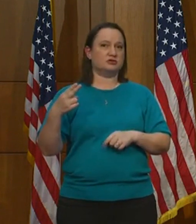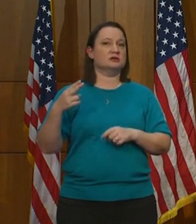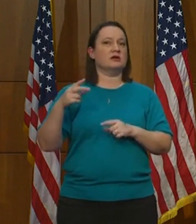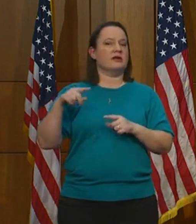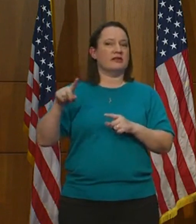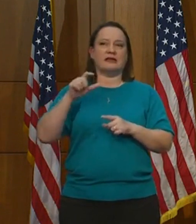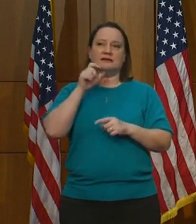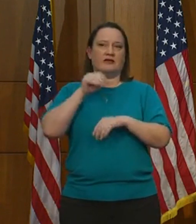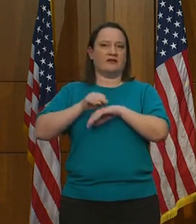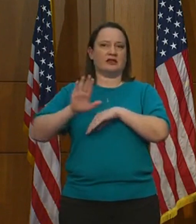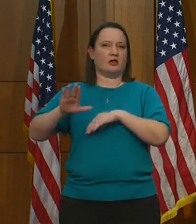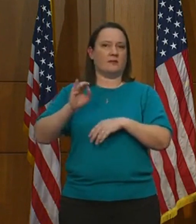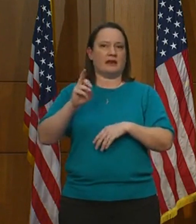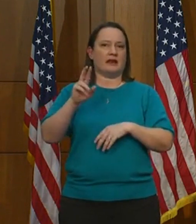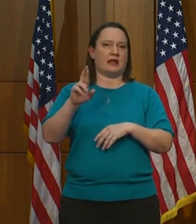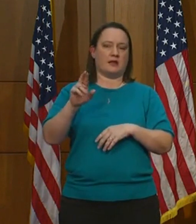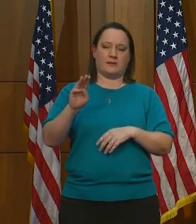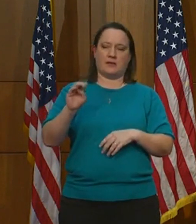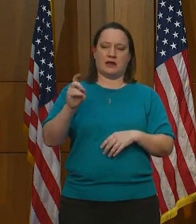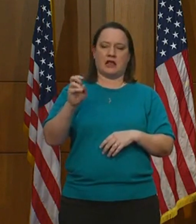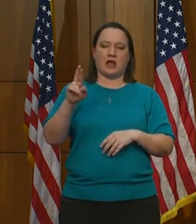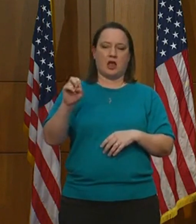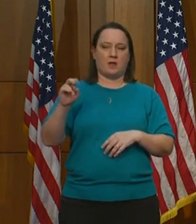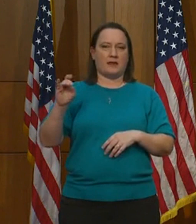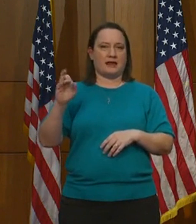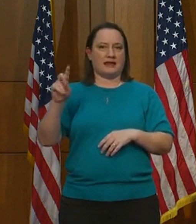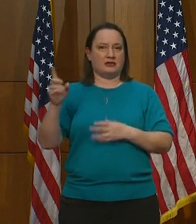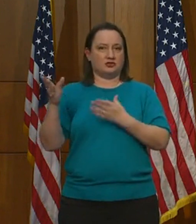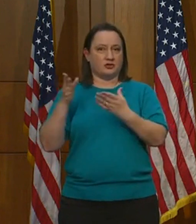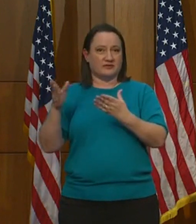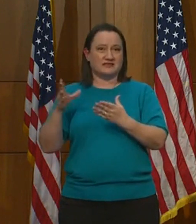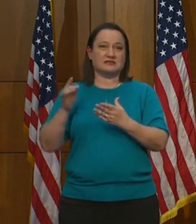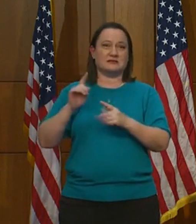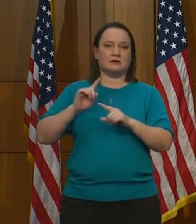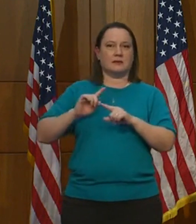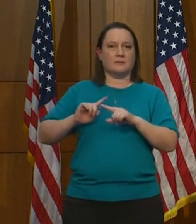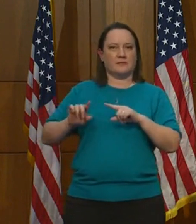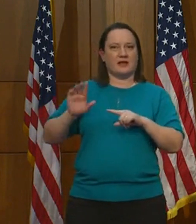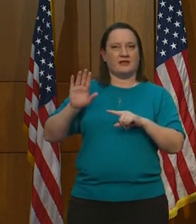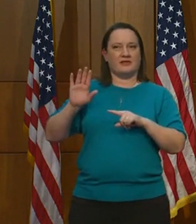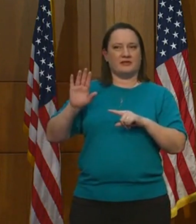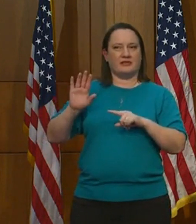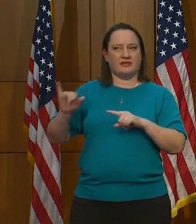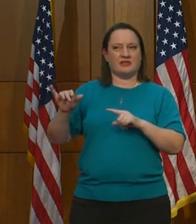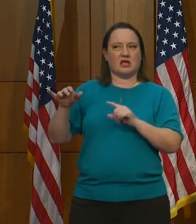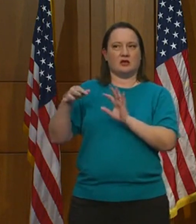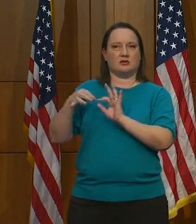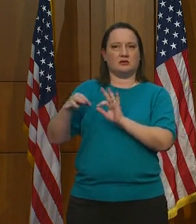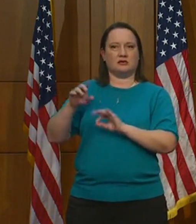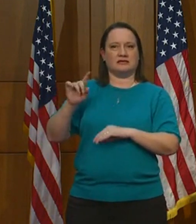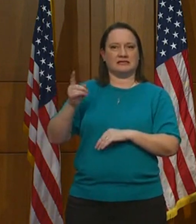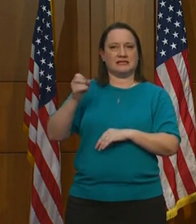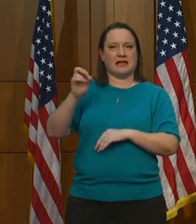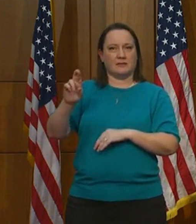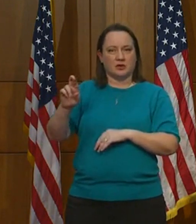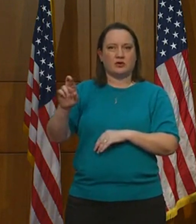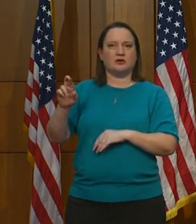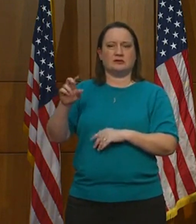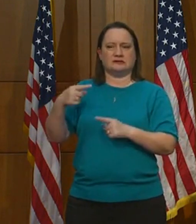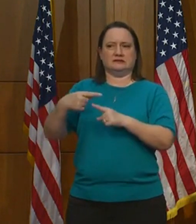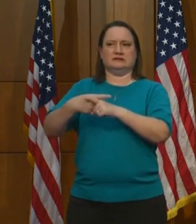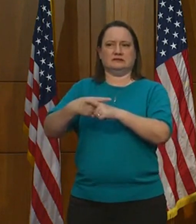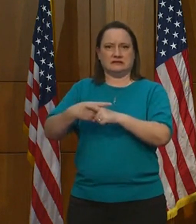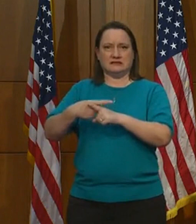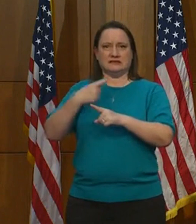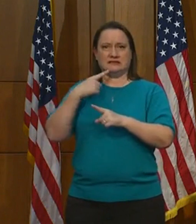Yes. There's a disclaimer on the VDH website that says the difference is due to a number of different factors, reporting requirements, case